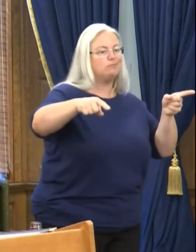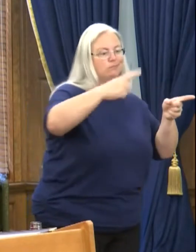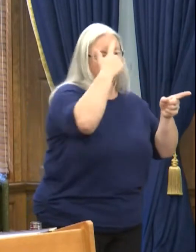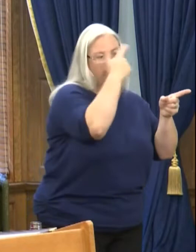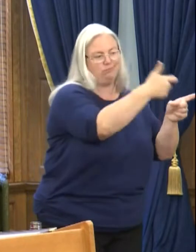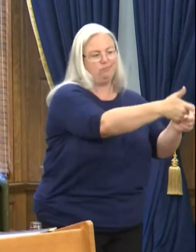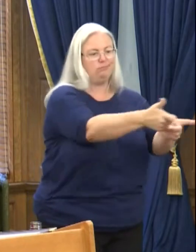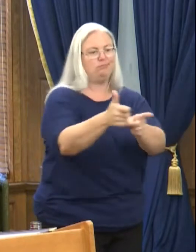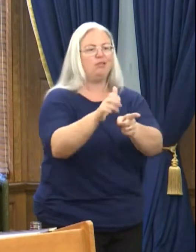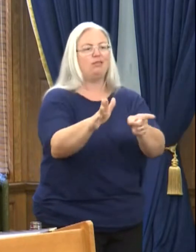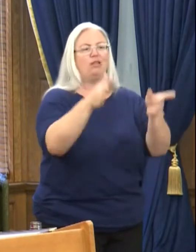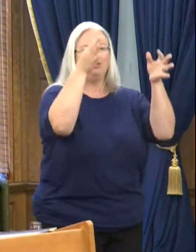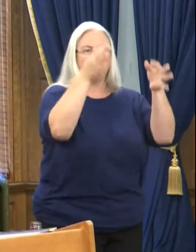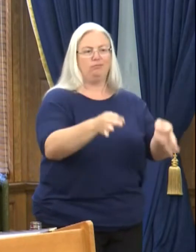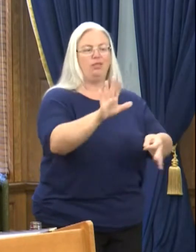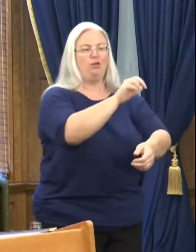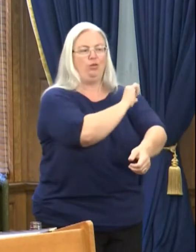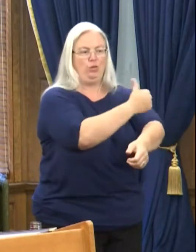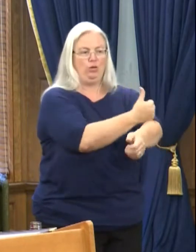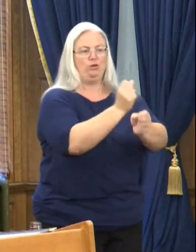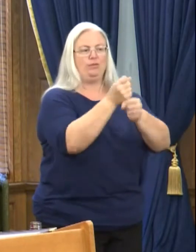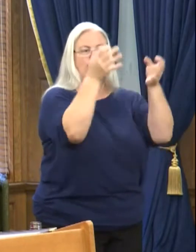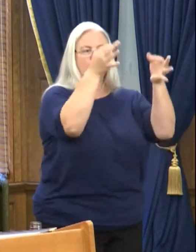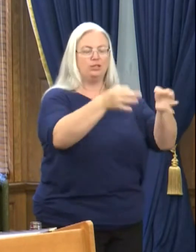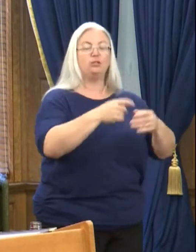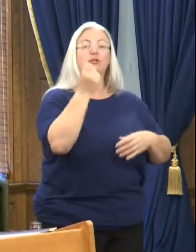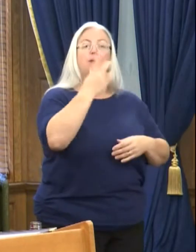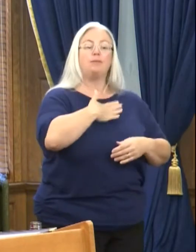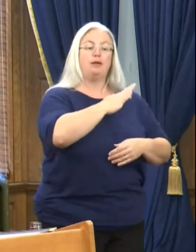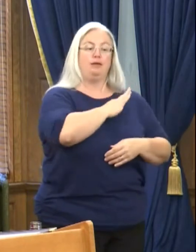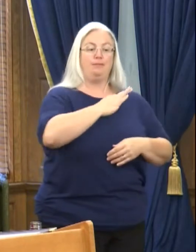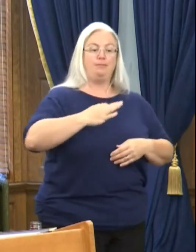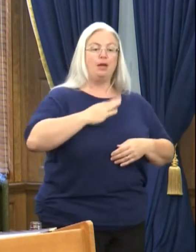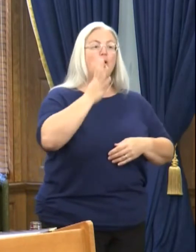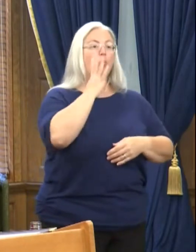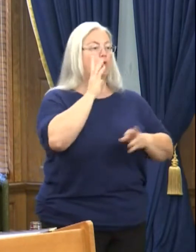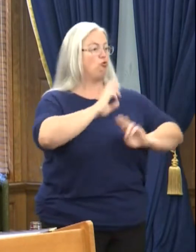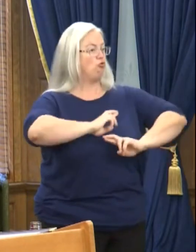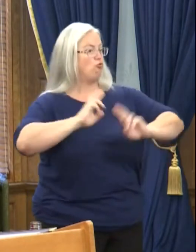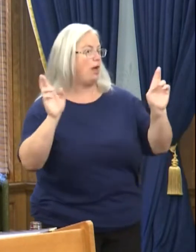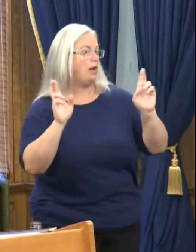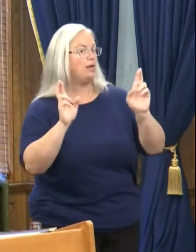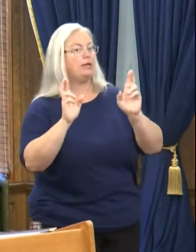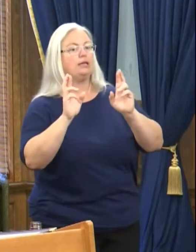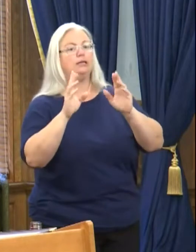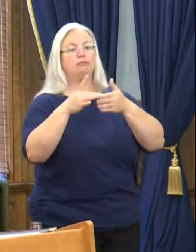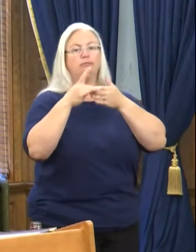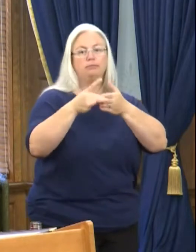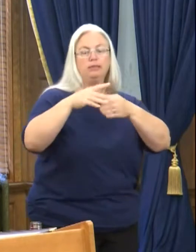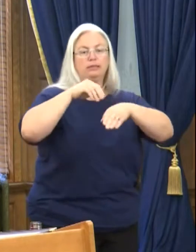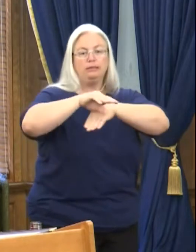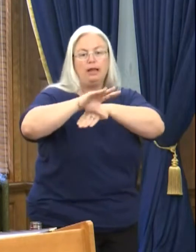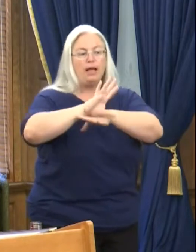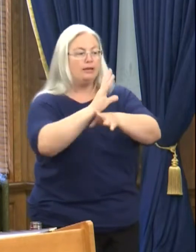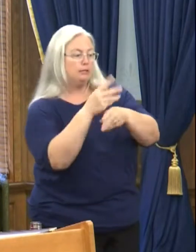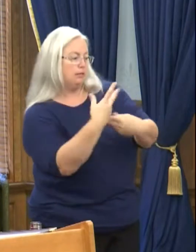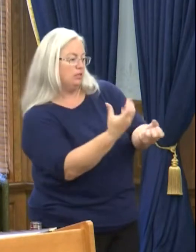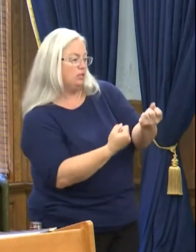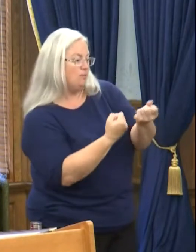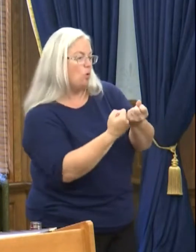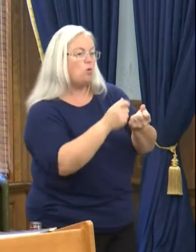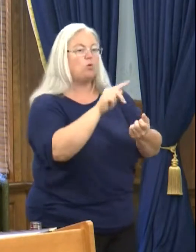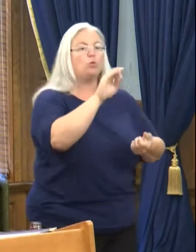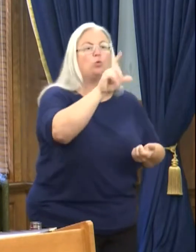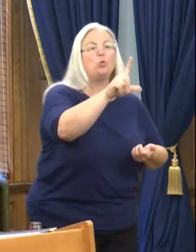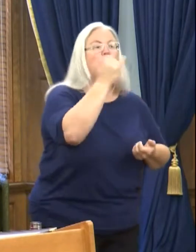boards of education. However, my administration will be standing by with guidance, support, and tools for